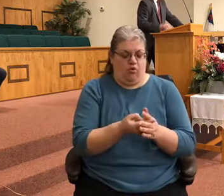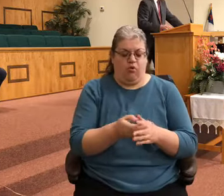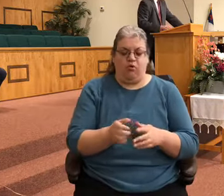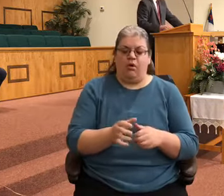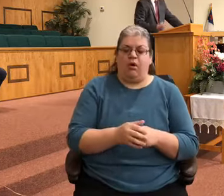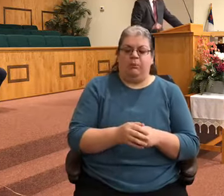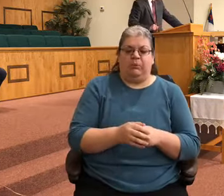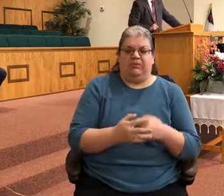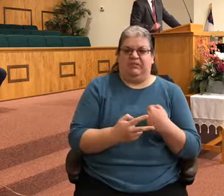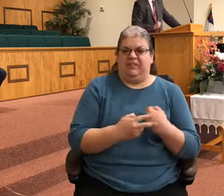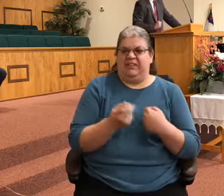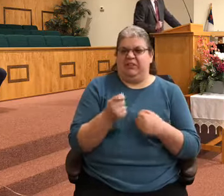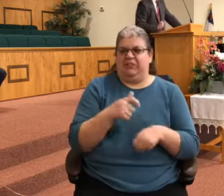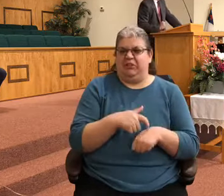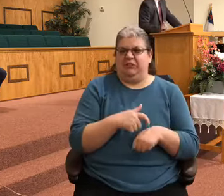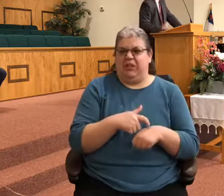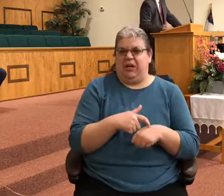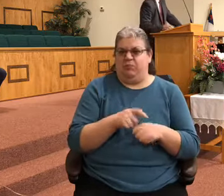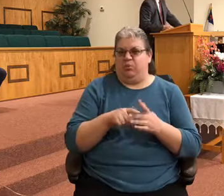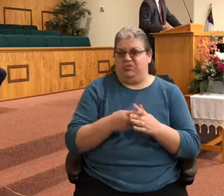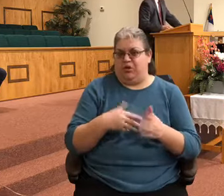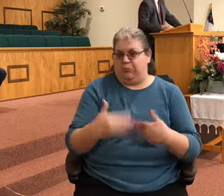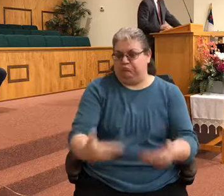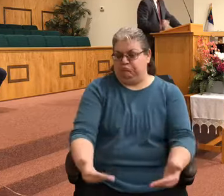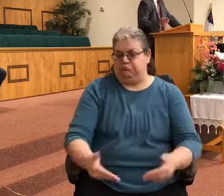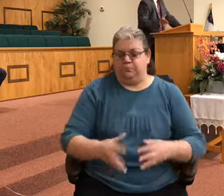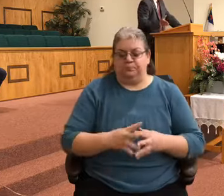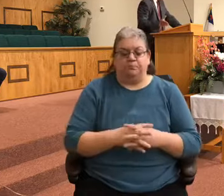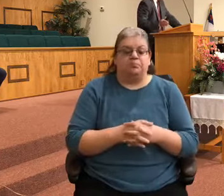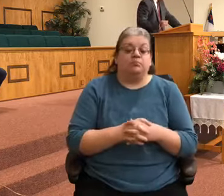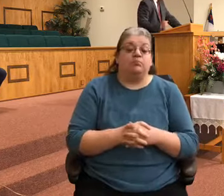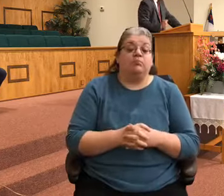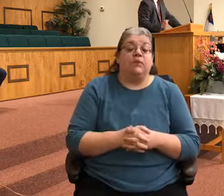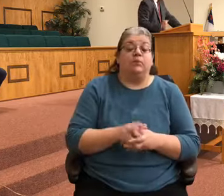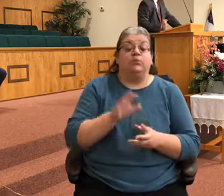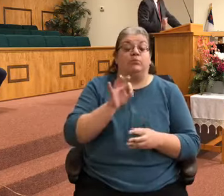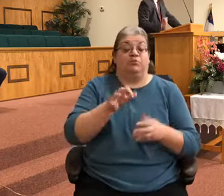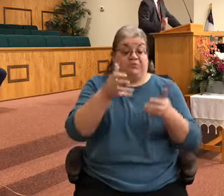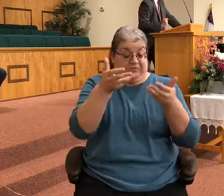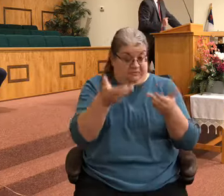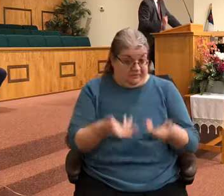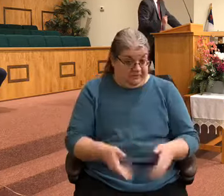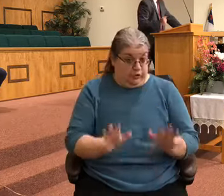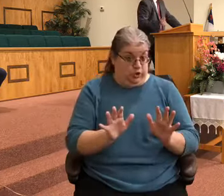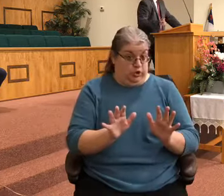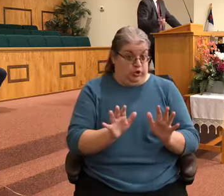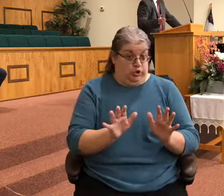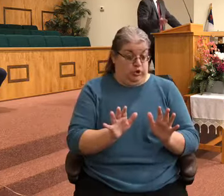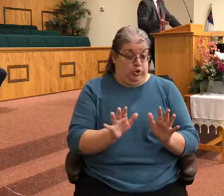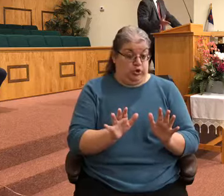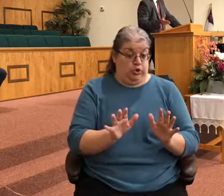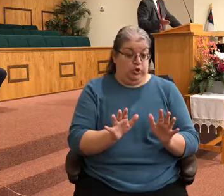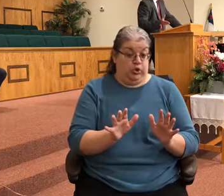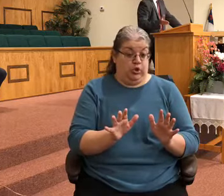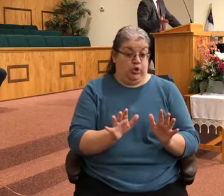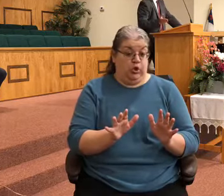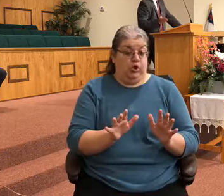little time when we get started. So after the preaching, we will jump right into the